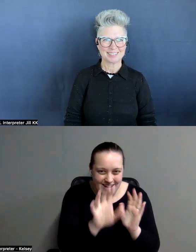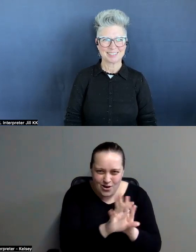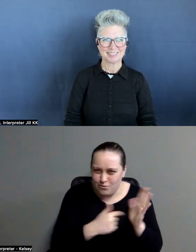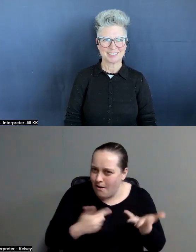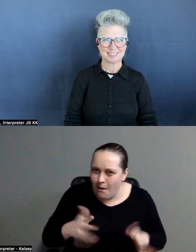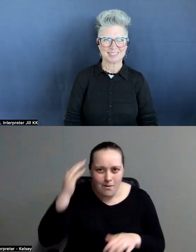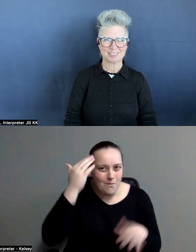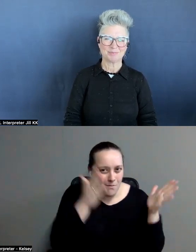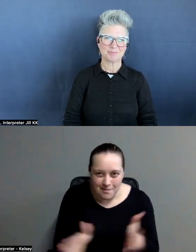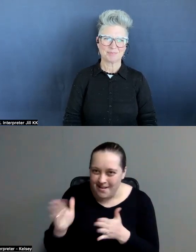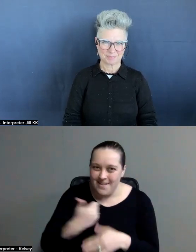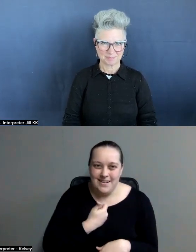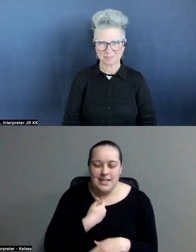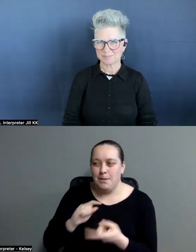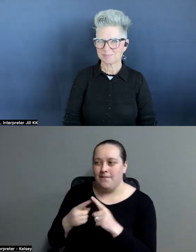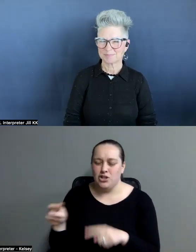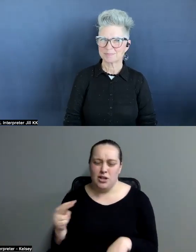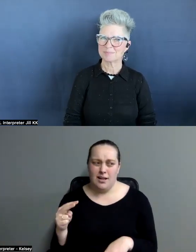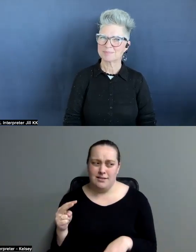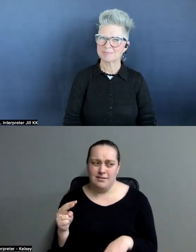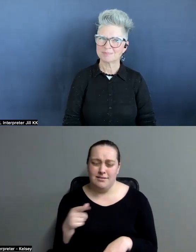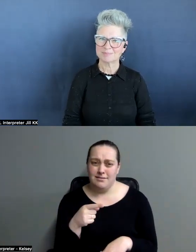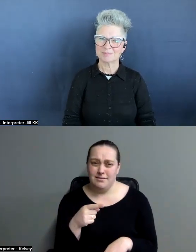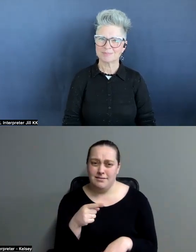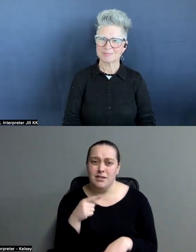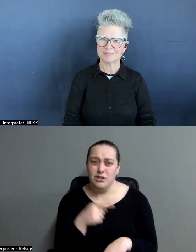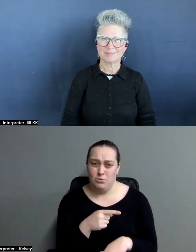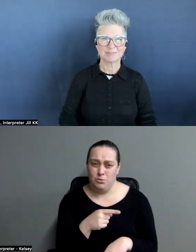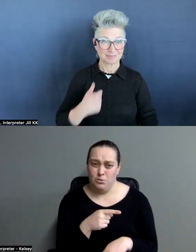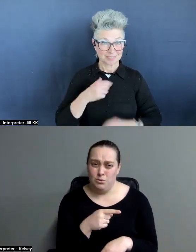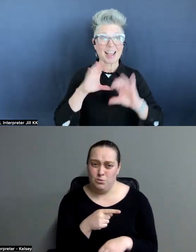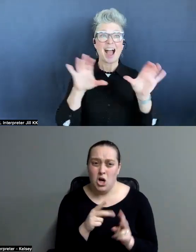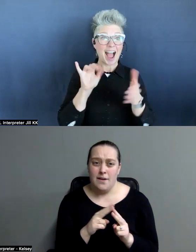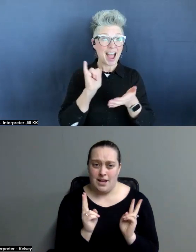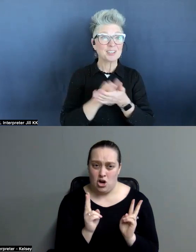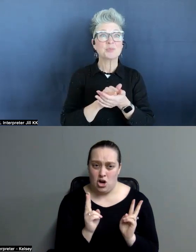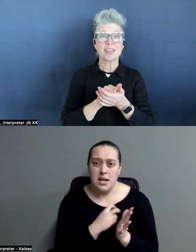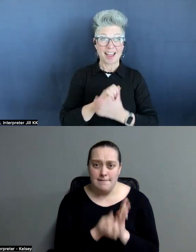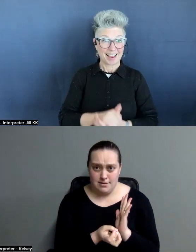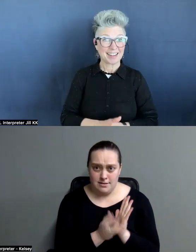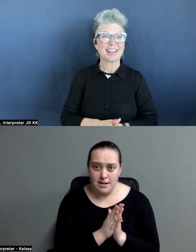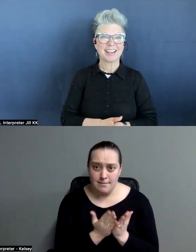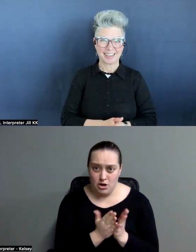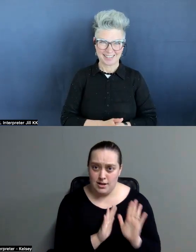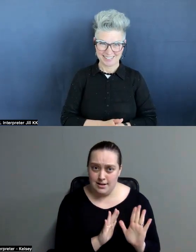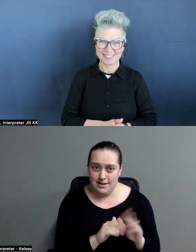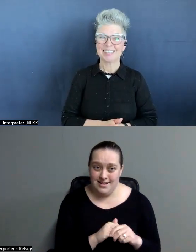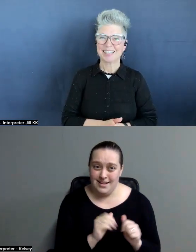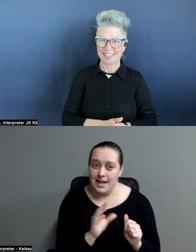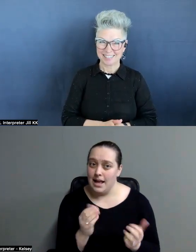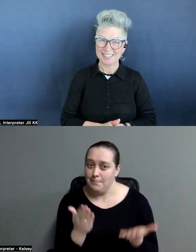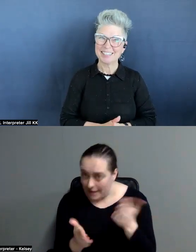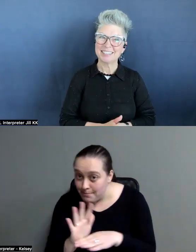it's coming at my front. They're like, wow, you're a fantastic person in the book and possibly the